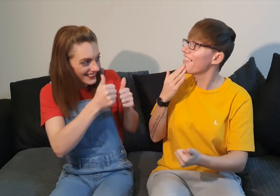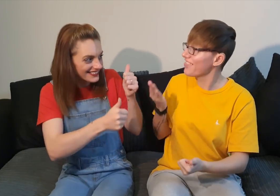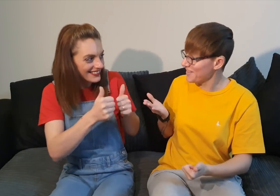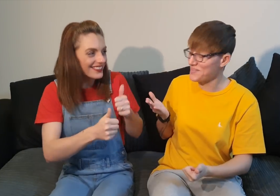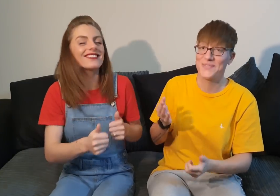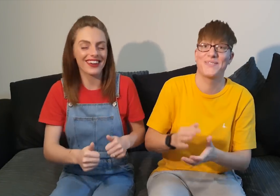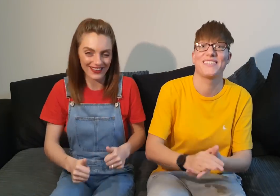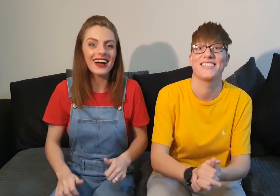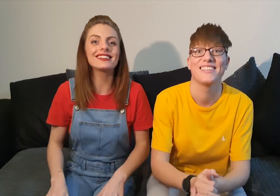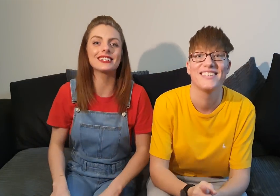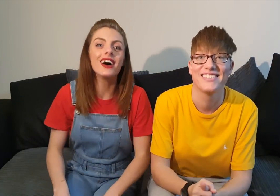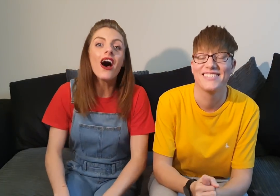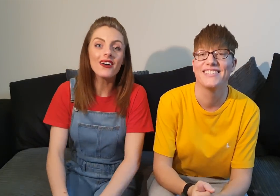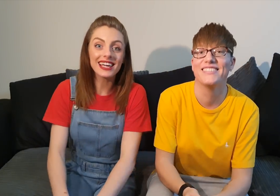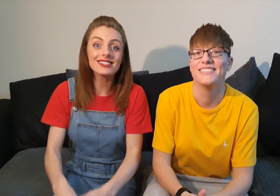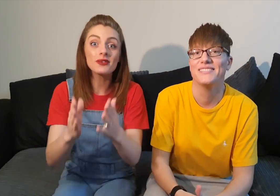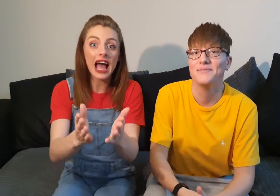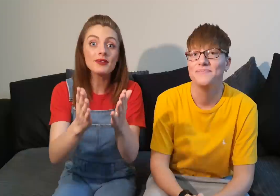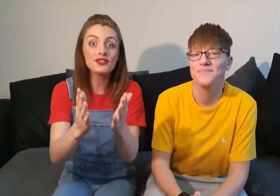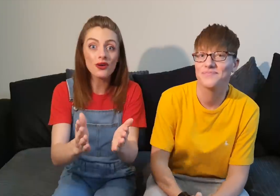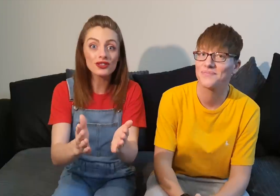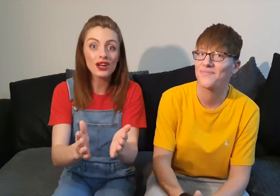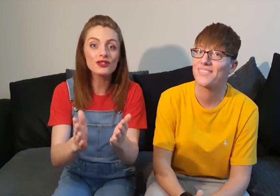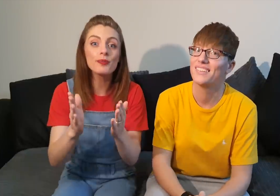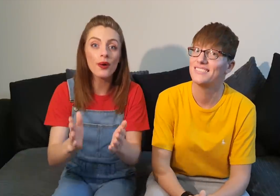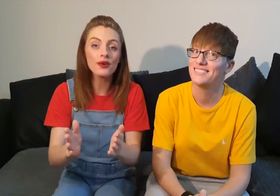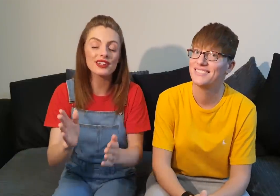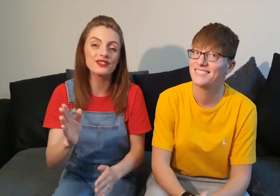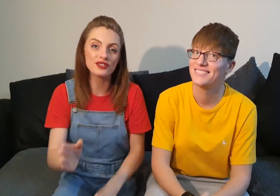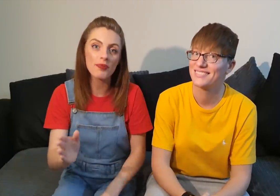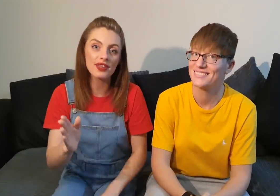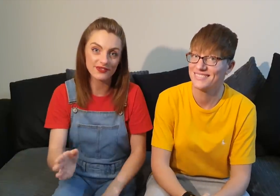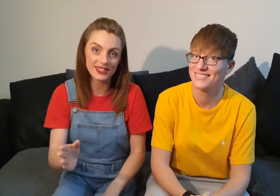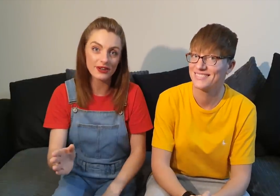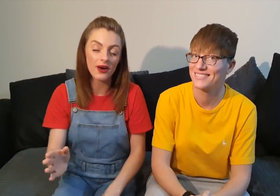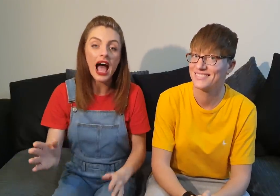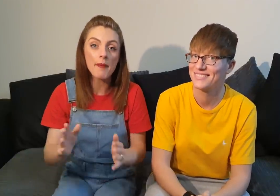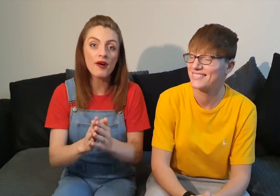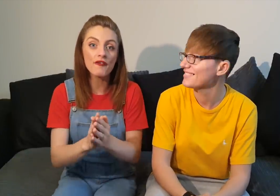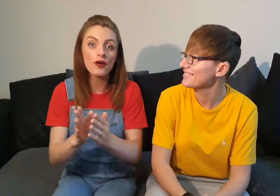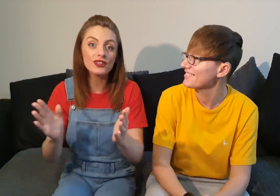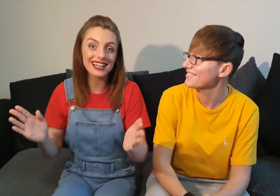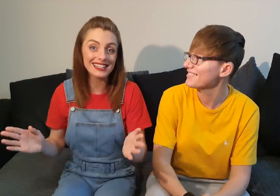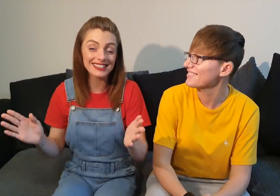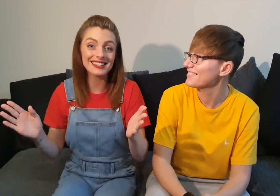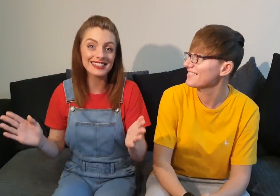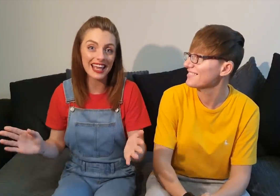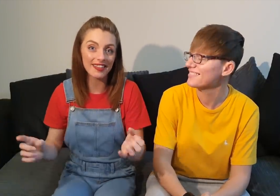very welcome okay so now it's your turn to pause and stop this video and put full sentences together